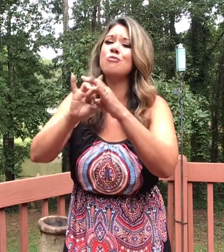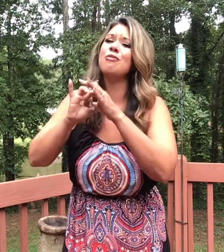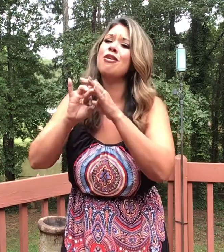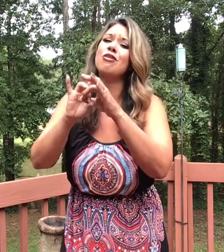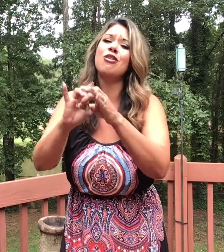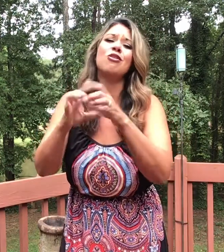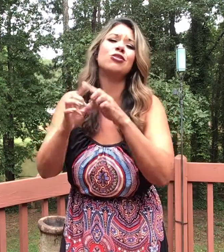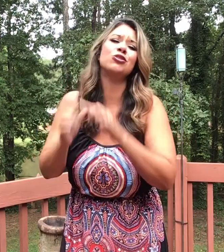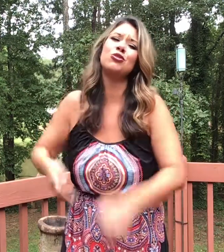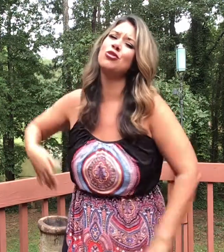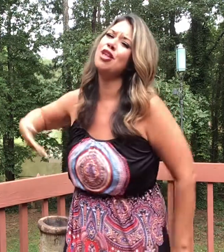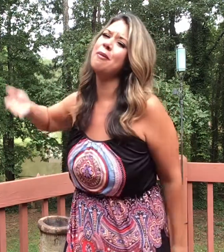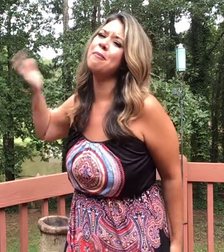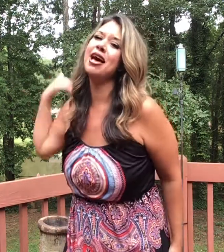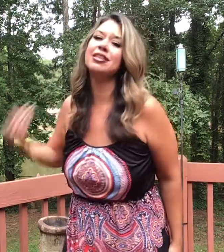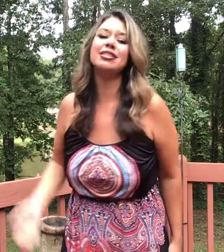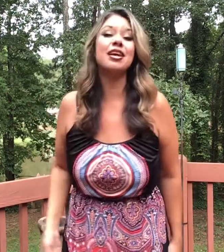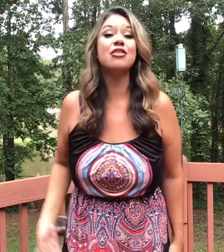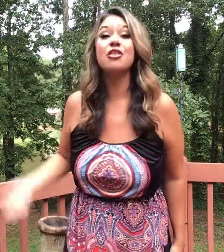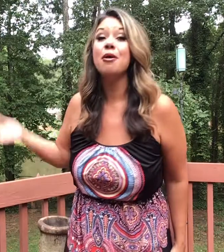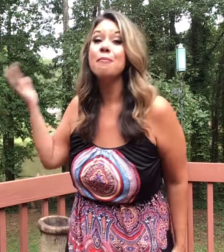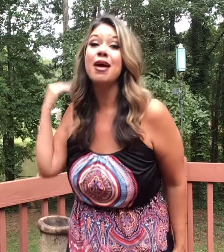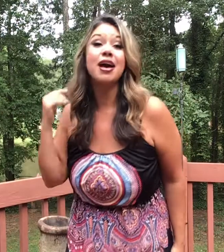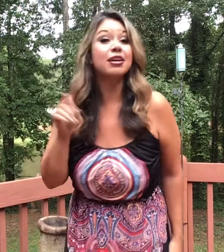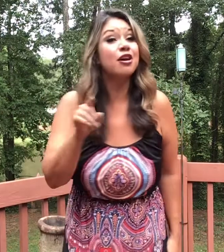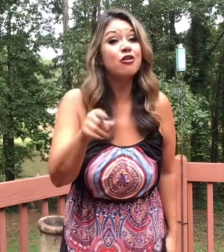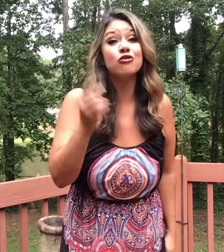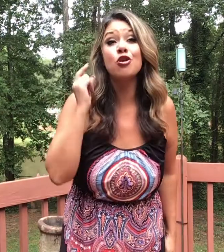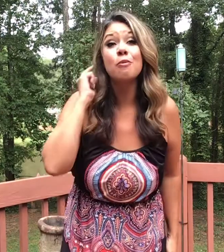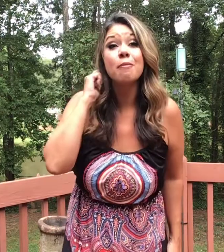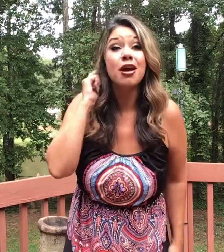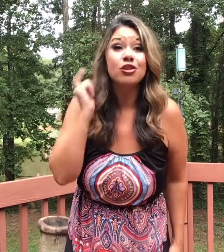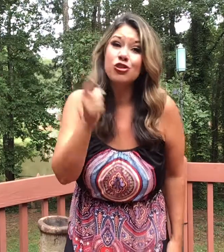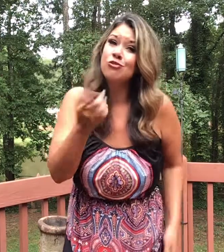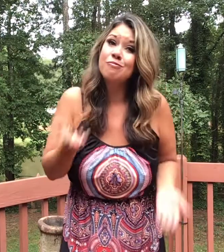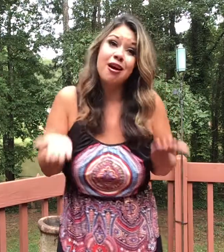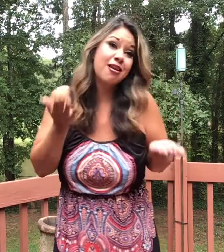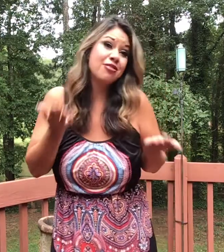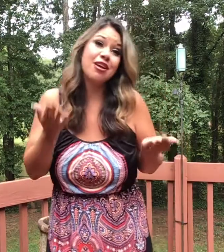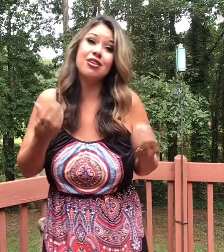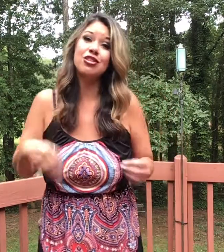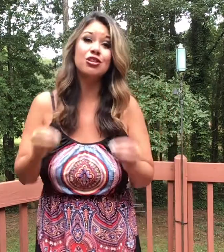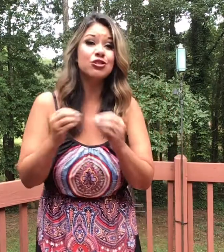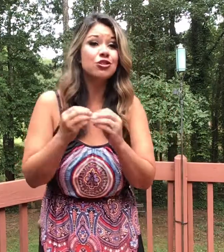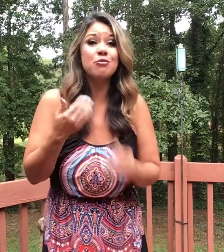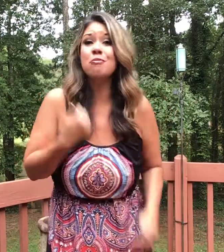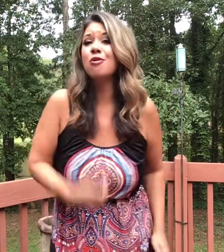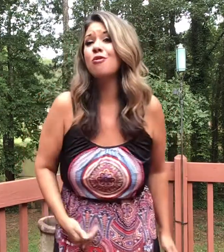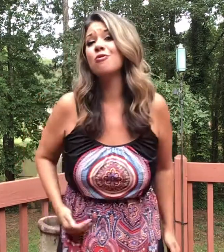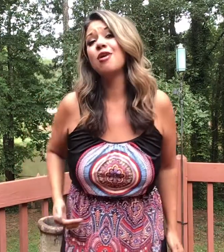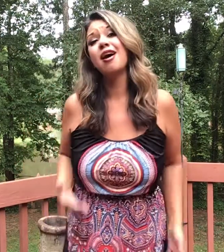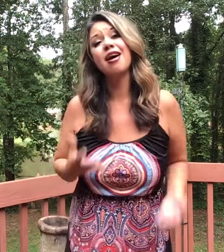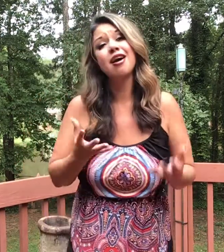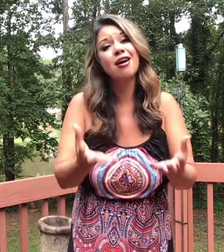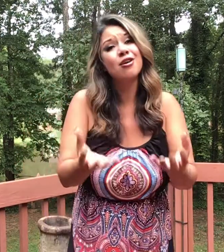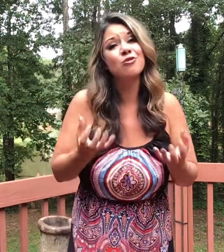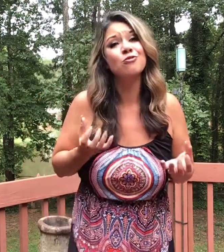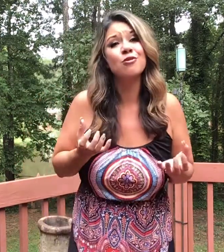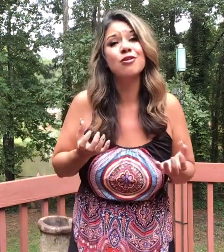belongs to the past and the back of your mind. You might think there's something more at all.